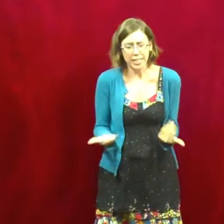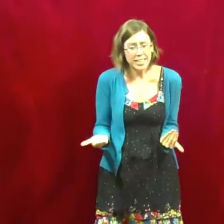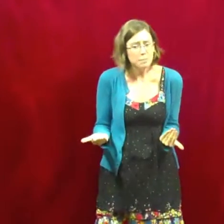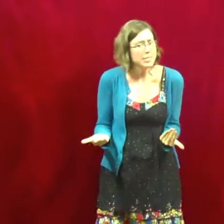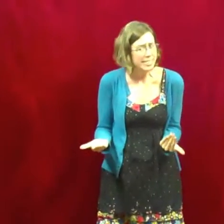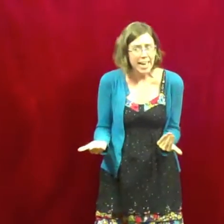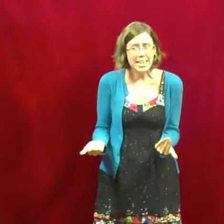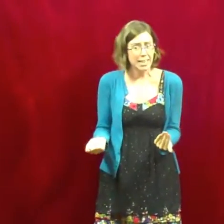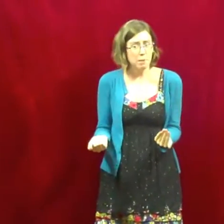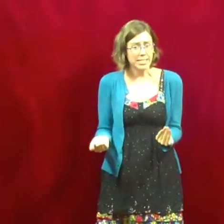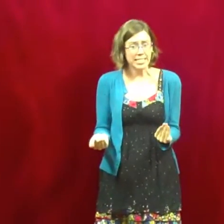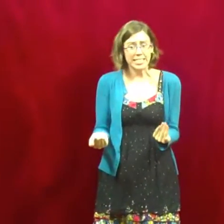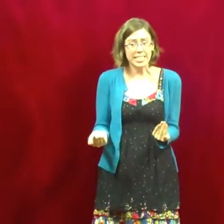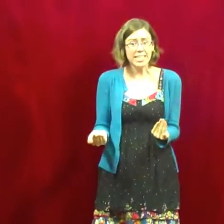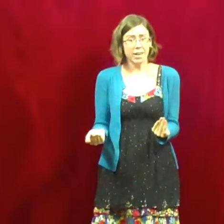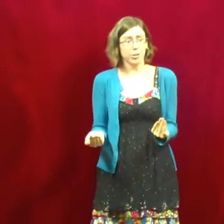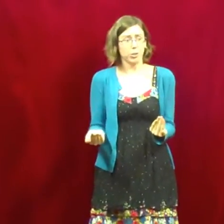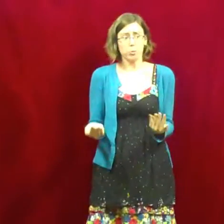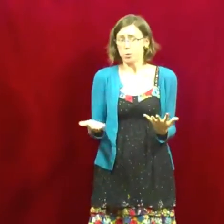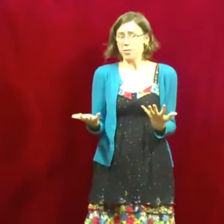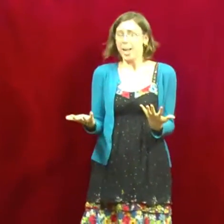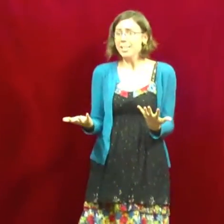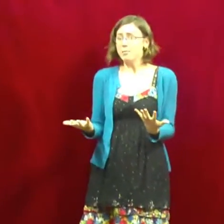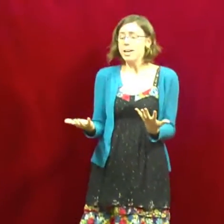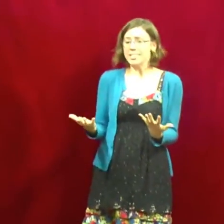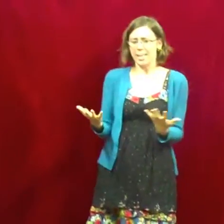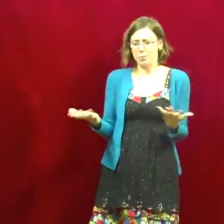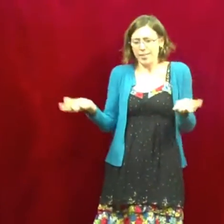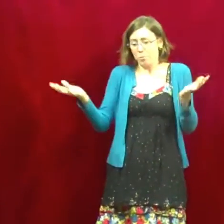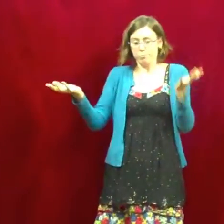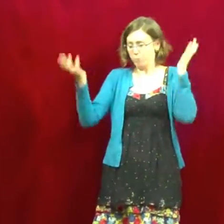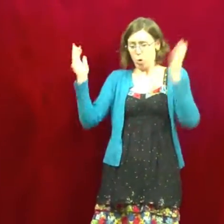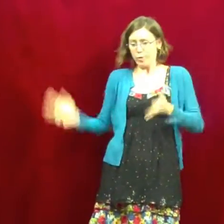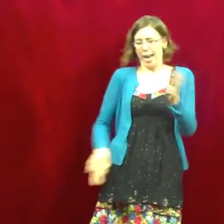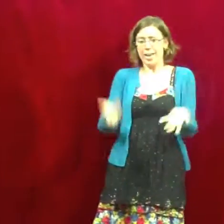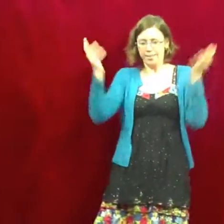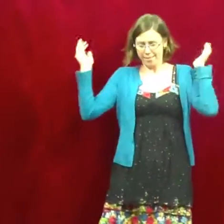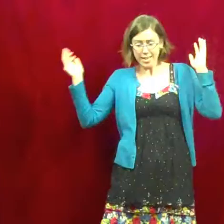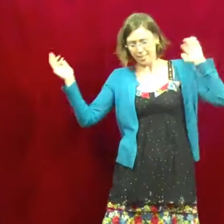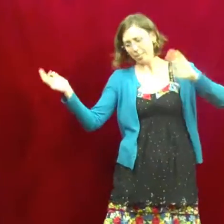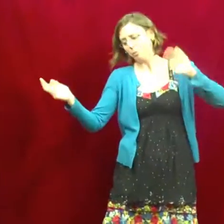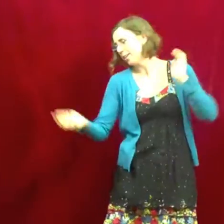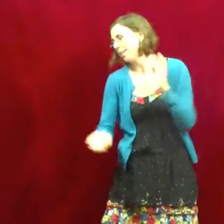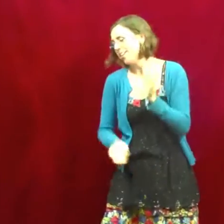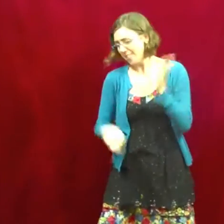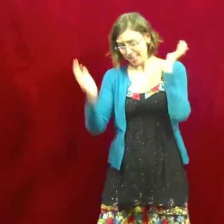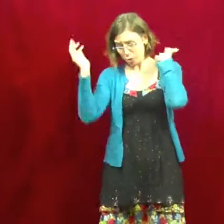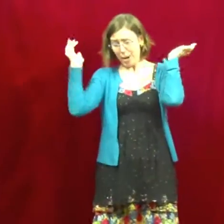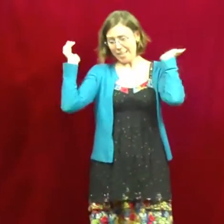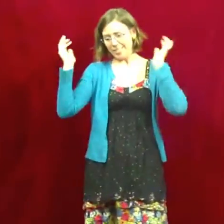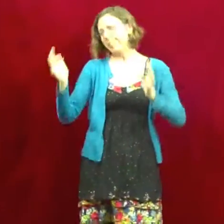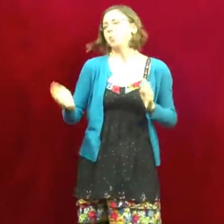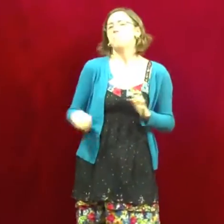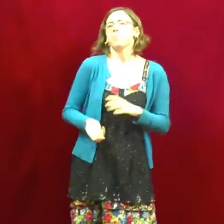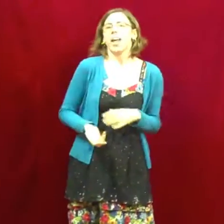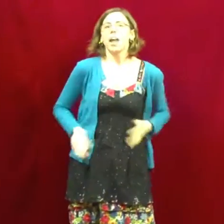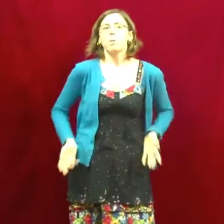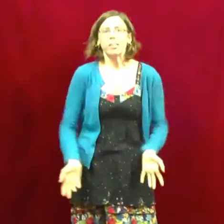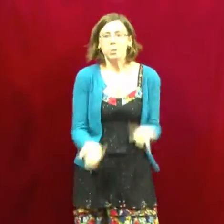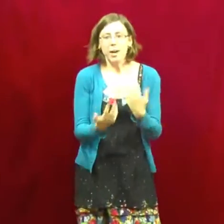He ended up signing my D&D character, which was kind of amazing. I was like, okay, thank you. This is right. And I walked away